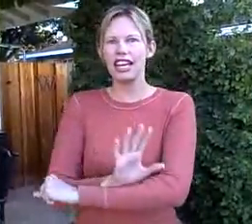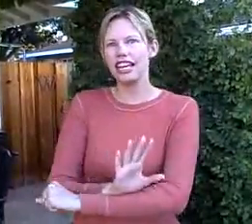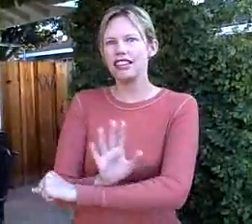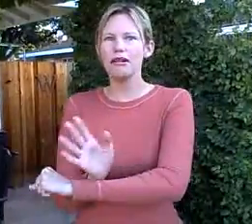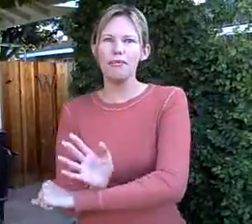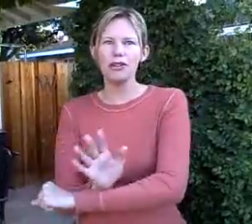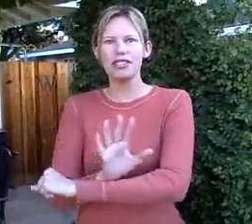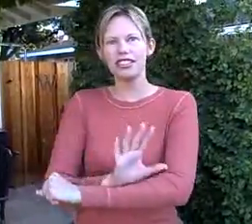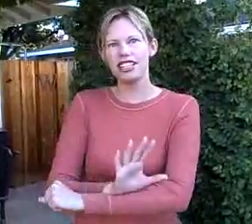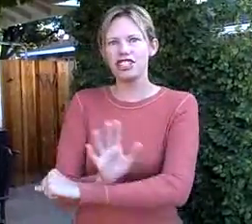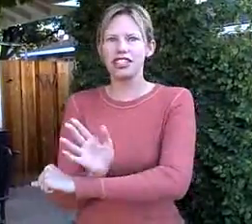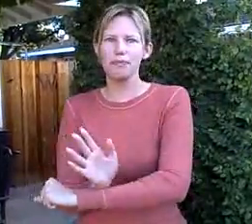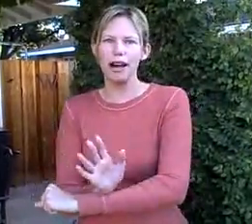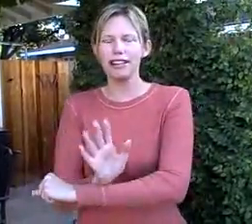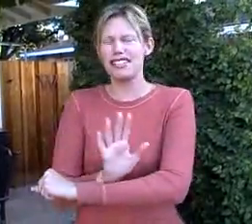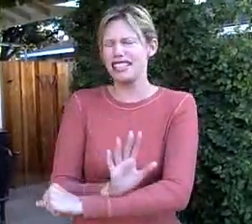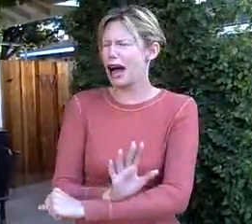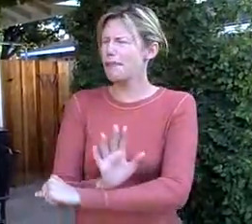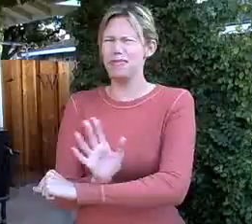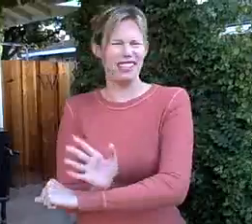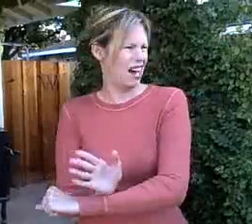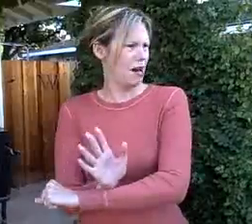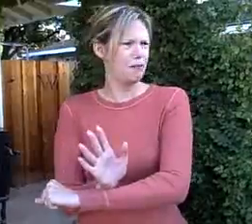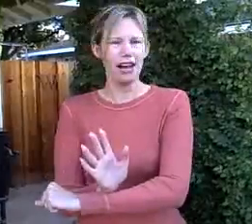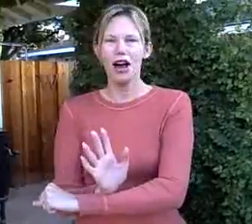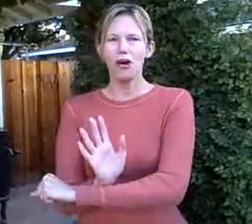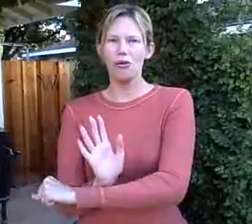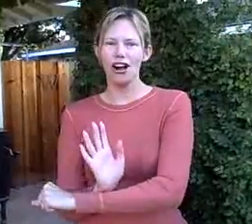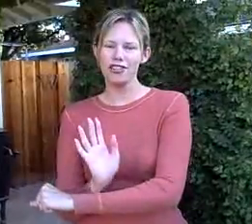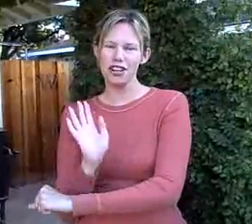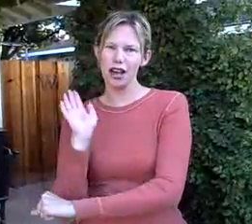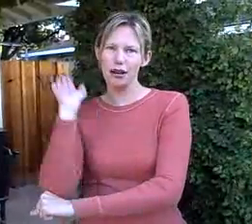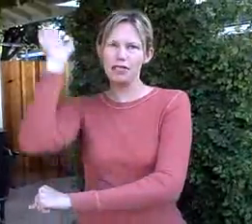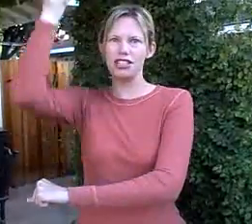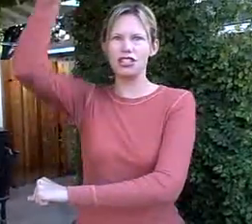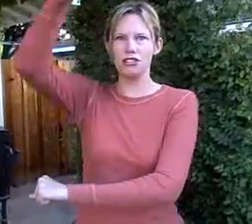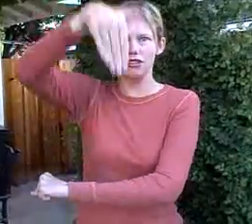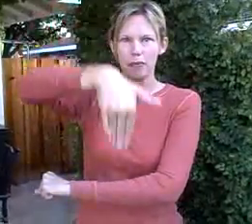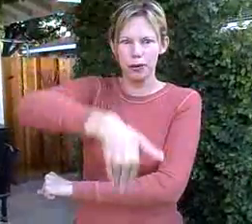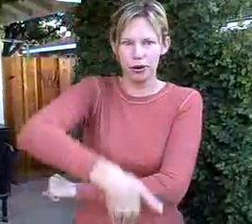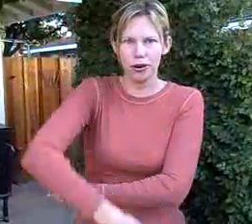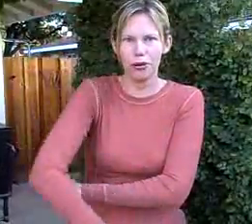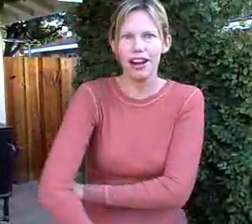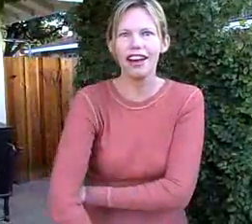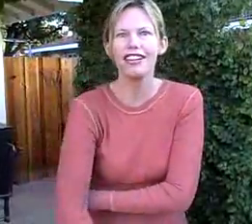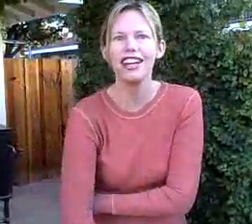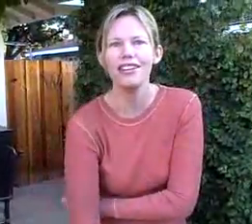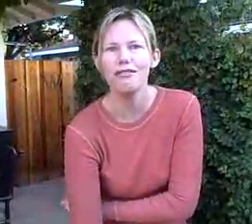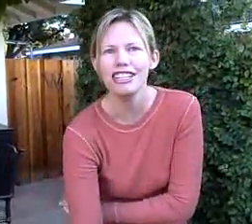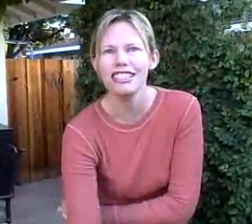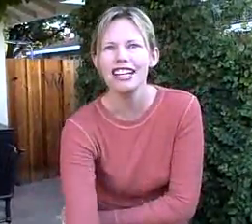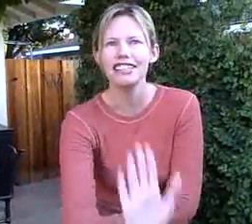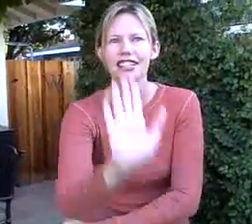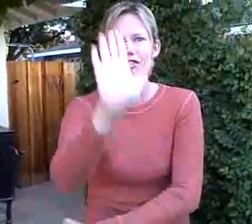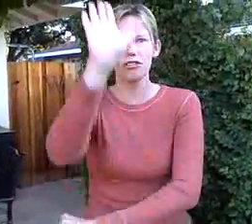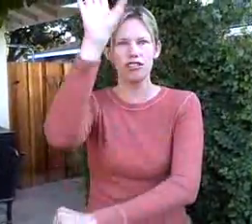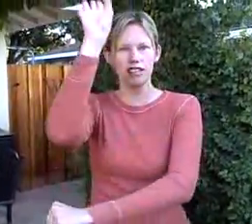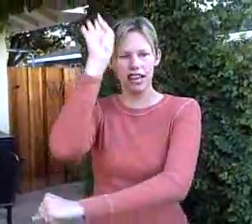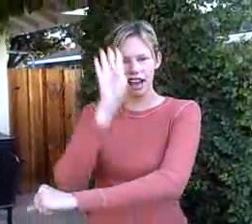their most delicious bugs, yum, yum! One jumped into the pool where it was nice and cool, now